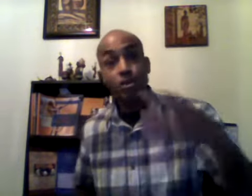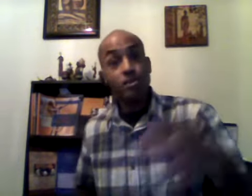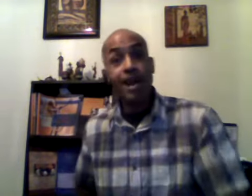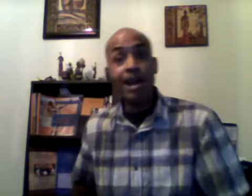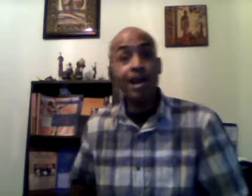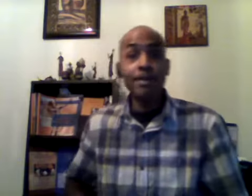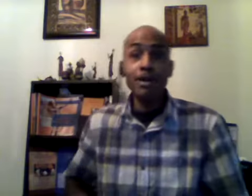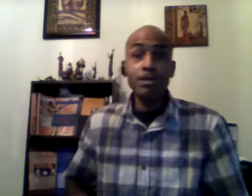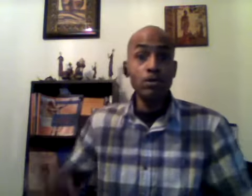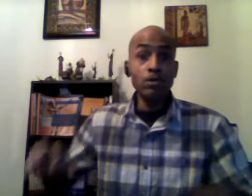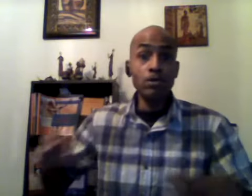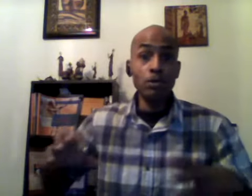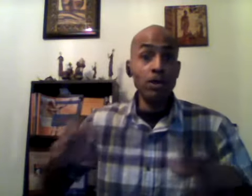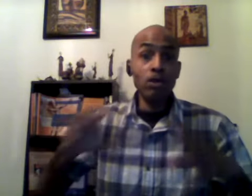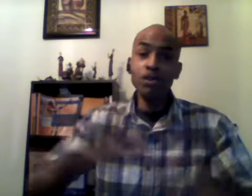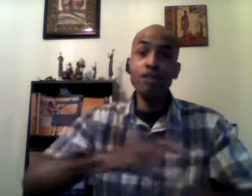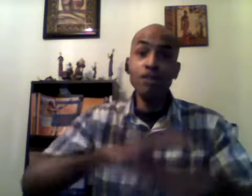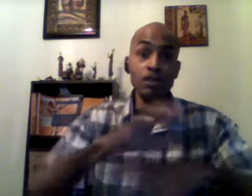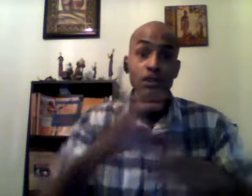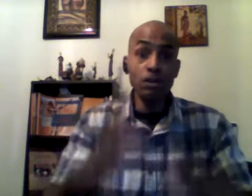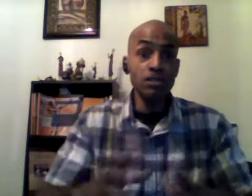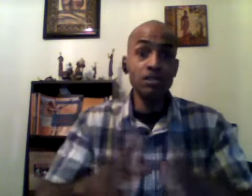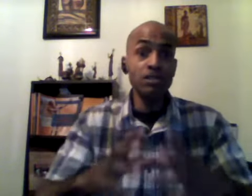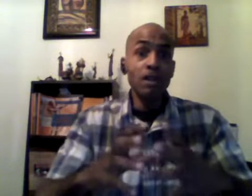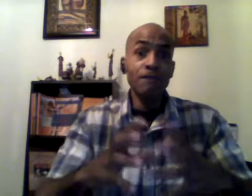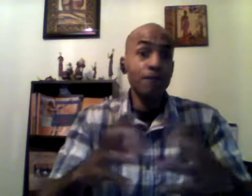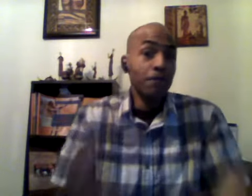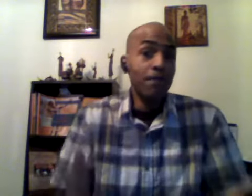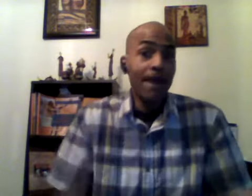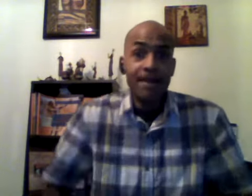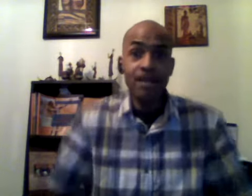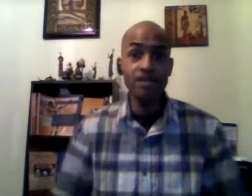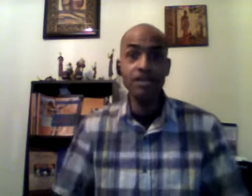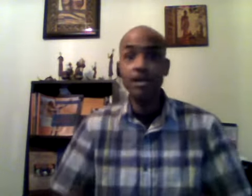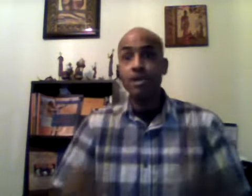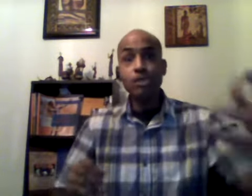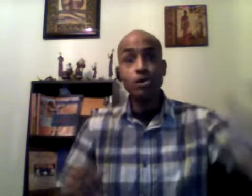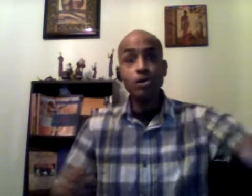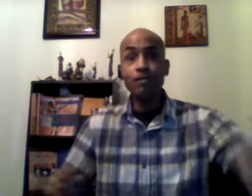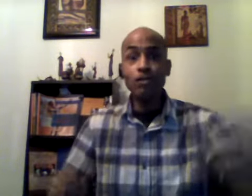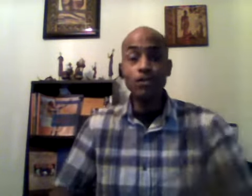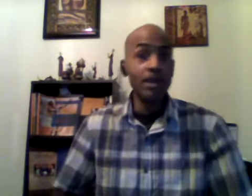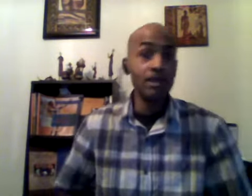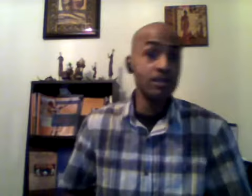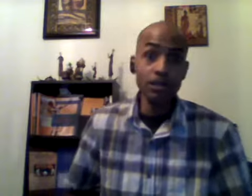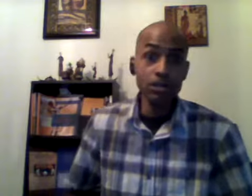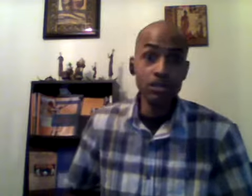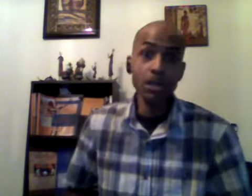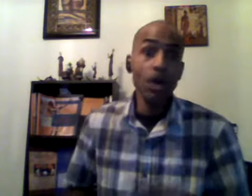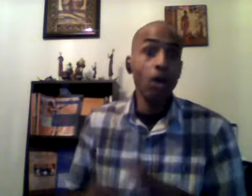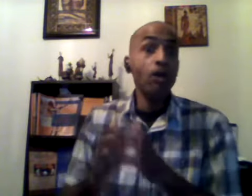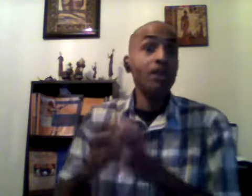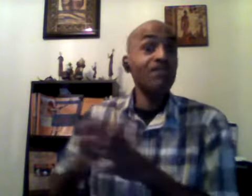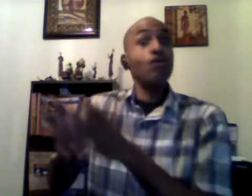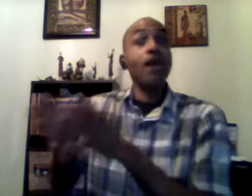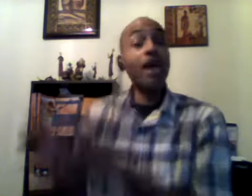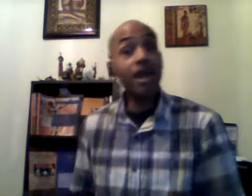your time to we're going over solutions for the black nation so if you need a solution or if you have